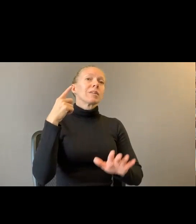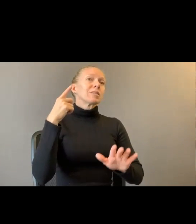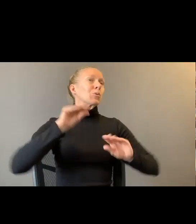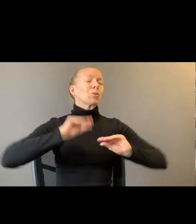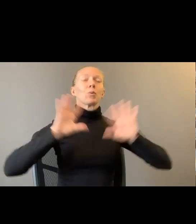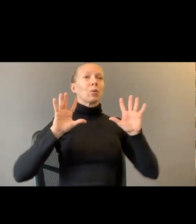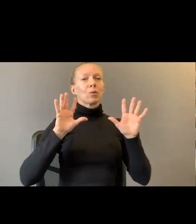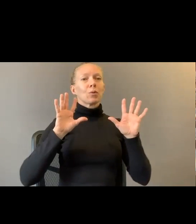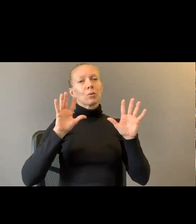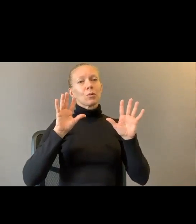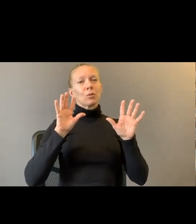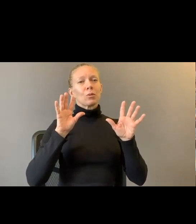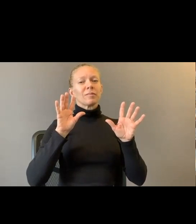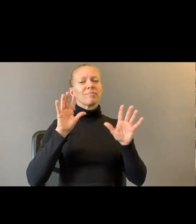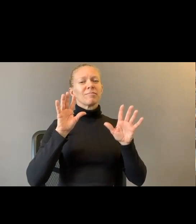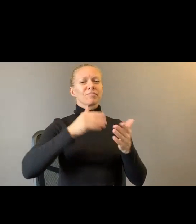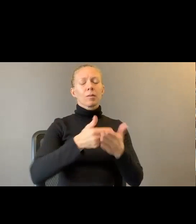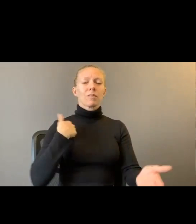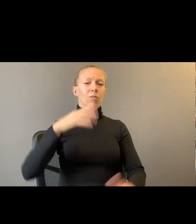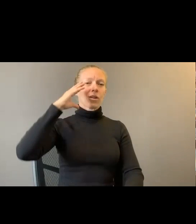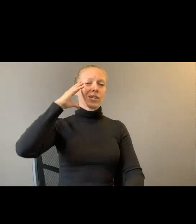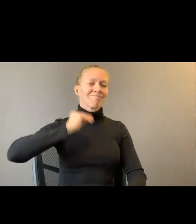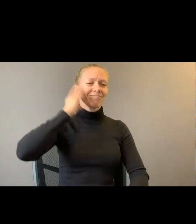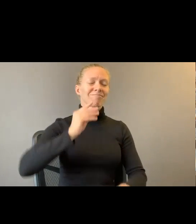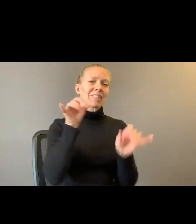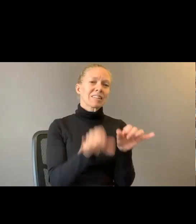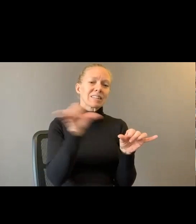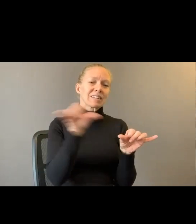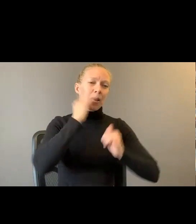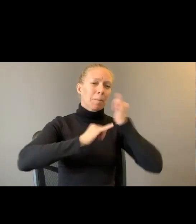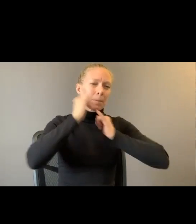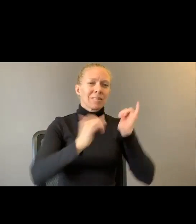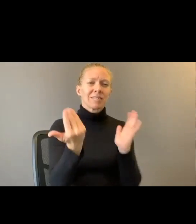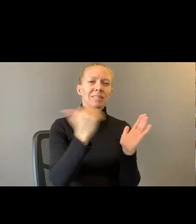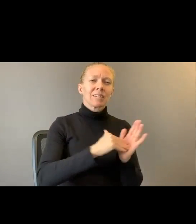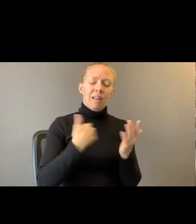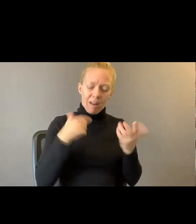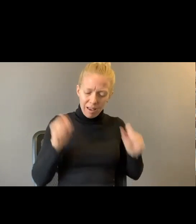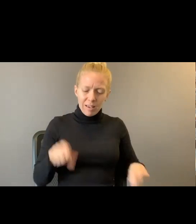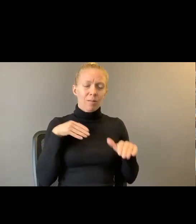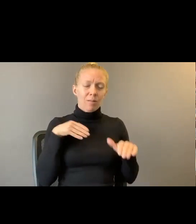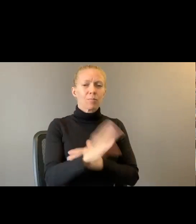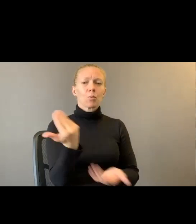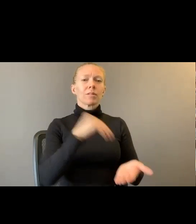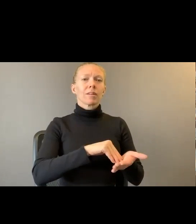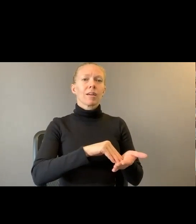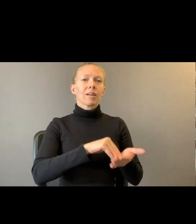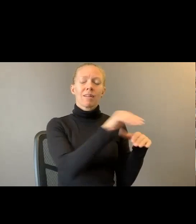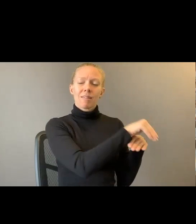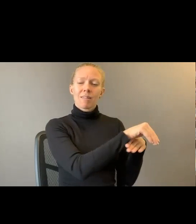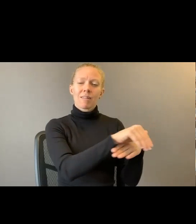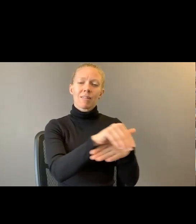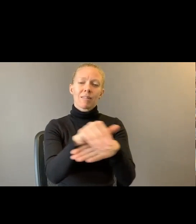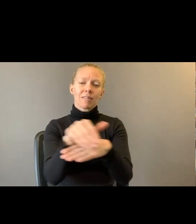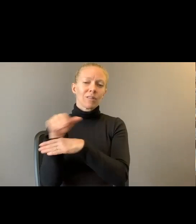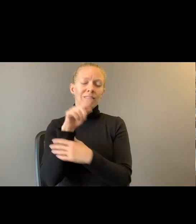old mistakes. Convinced I can be born again every night exactly like this.